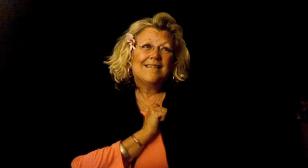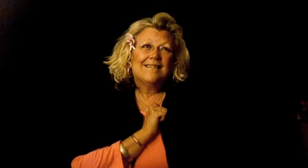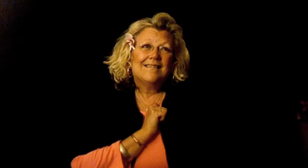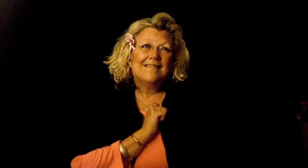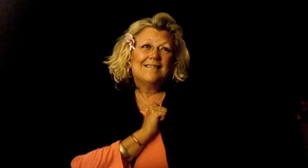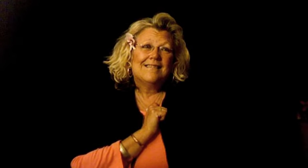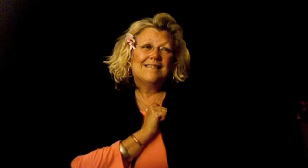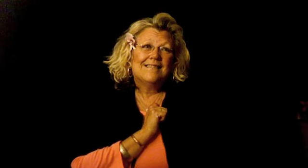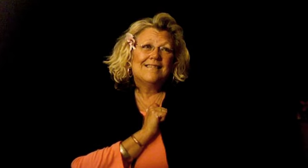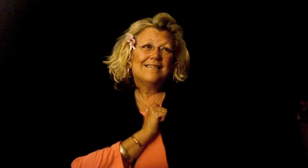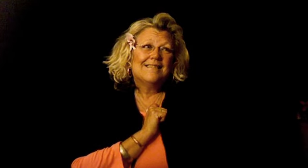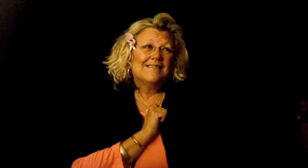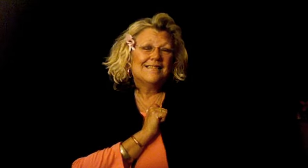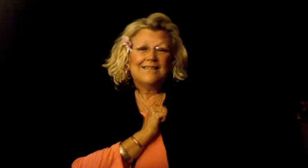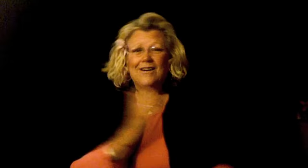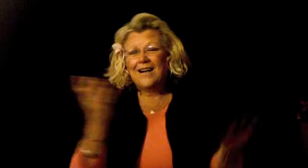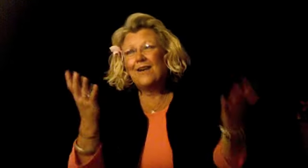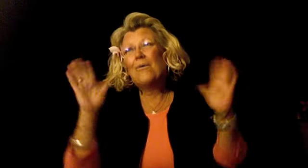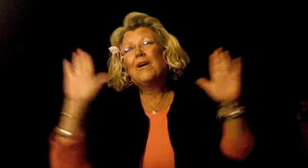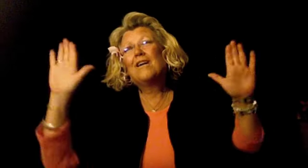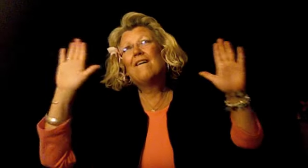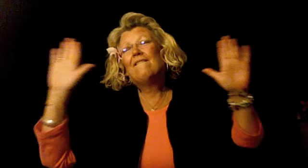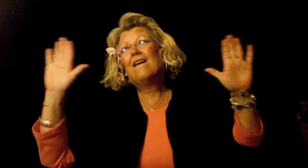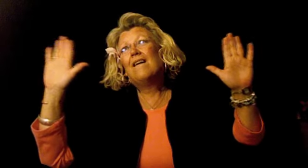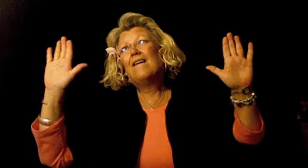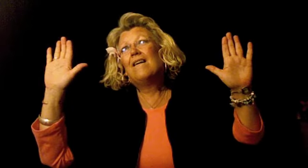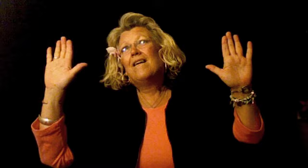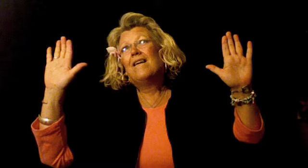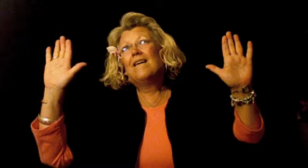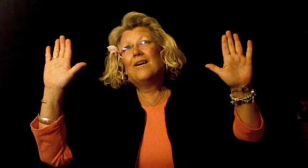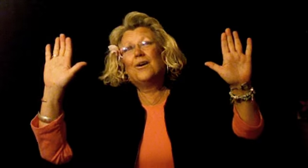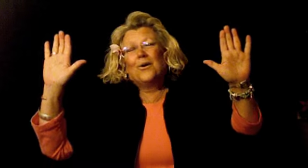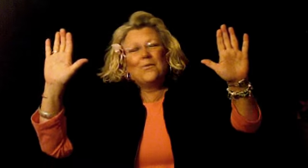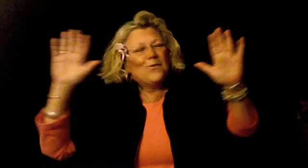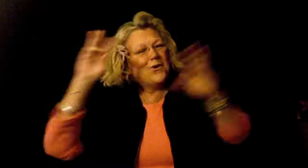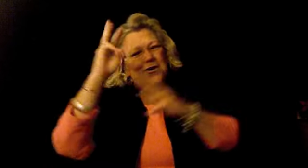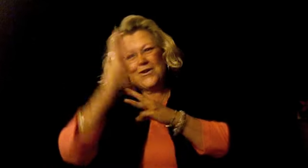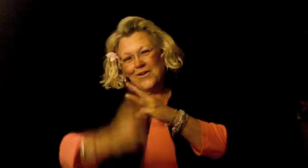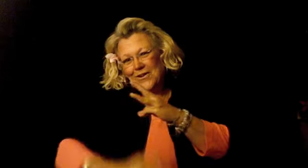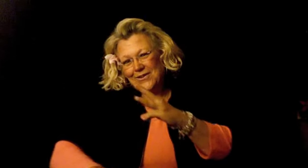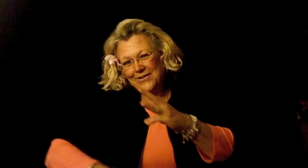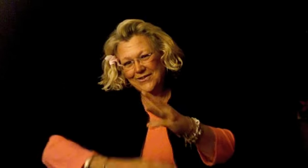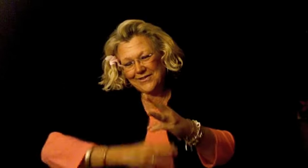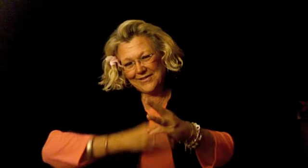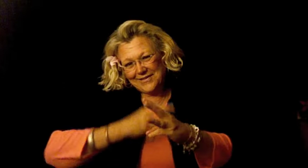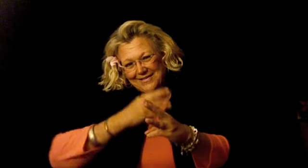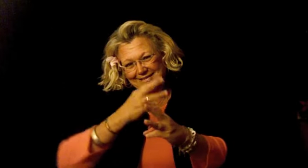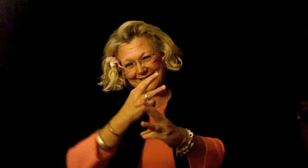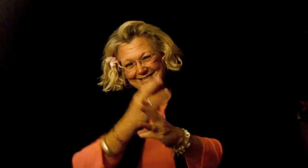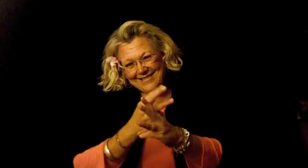what a wonderful world. wanna I know I'm